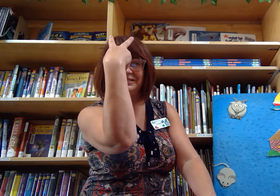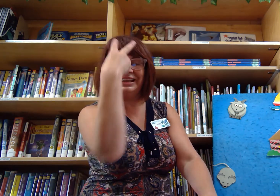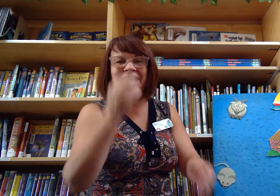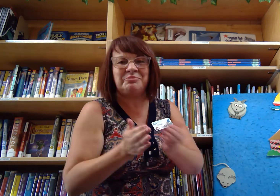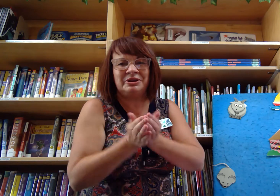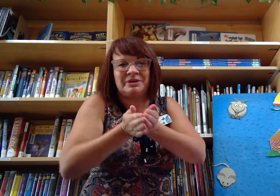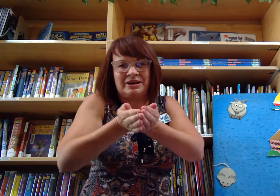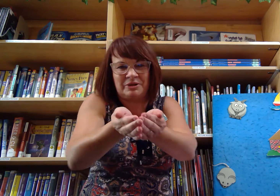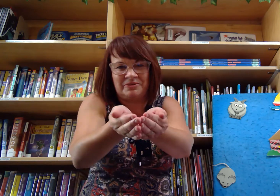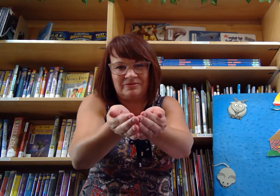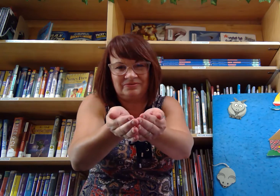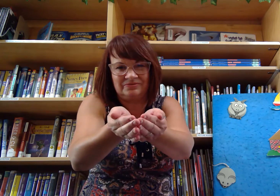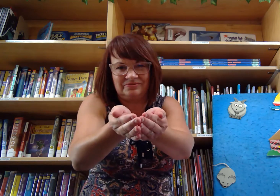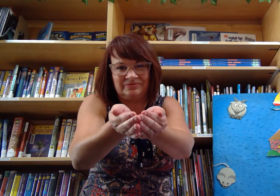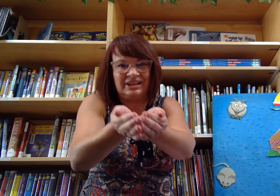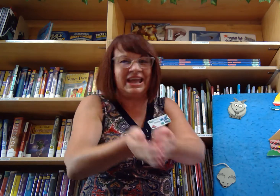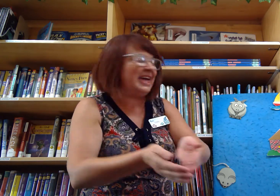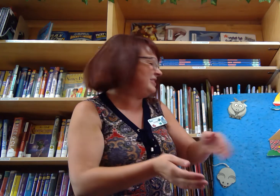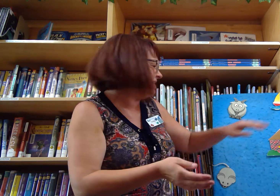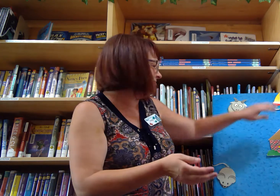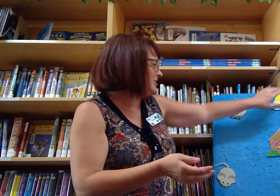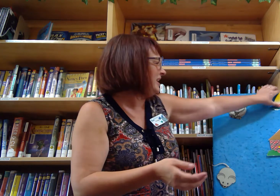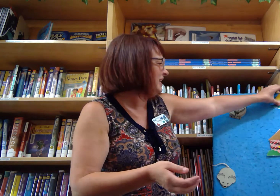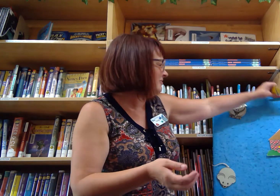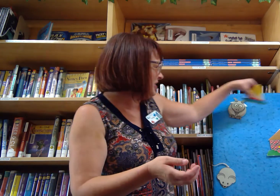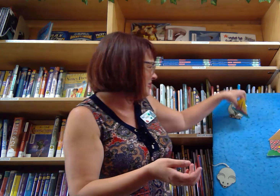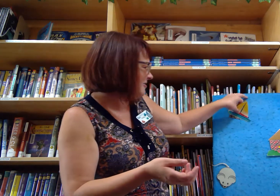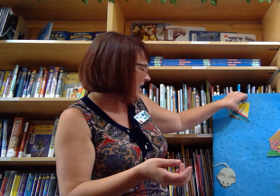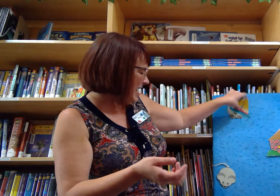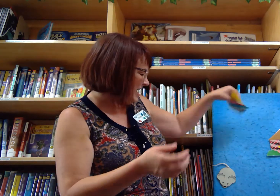And put him on a boat. And then we'll let him go! Hey!